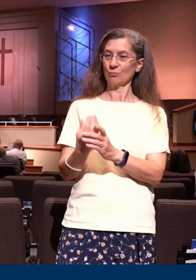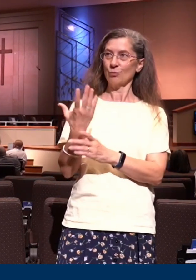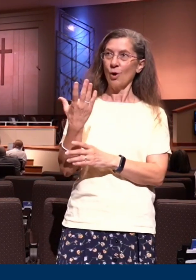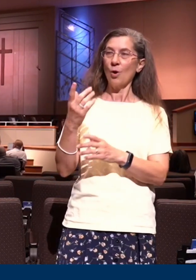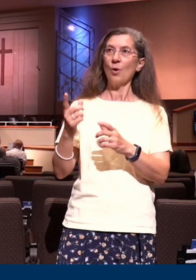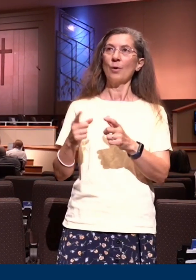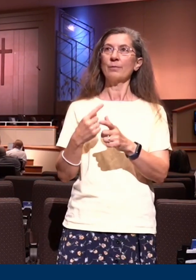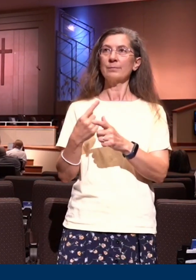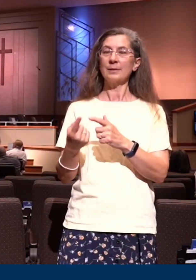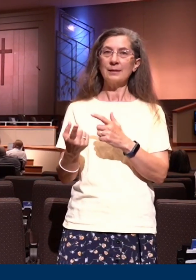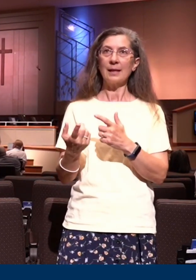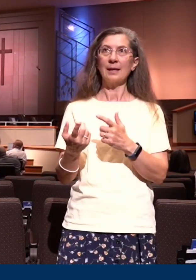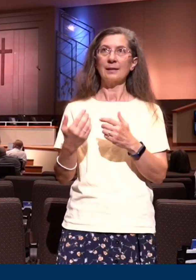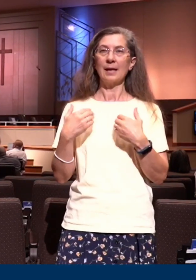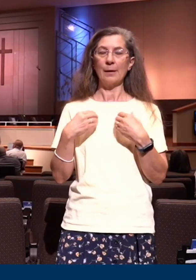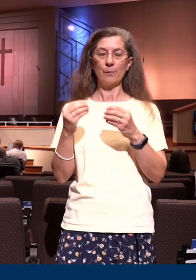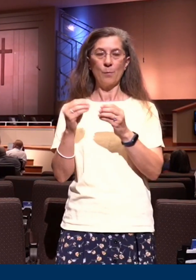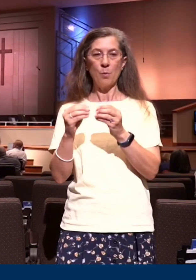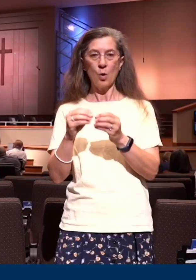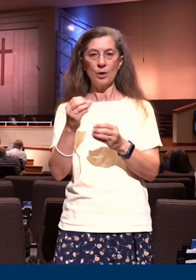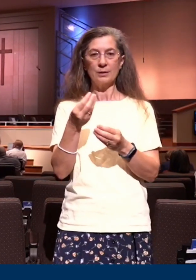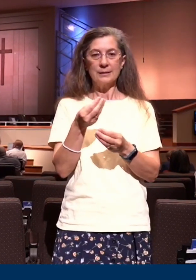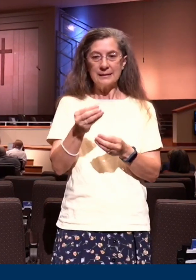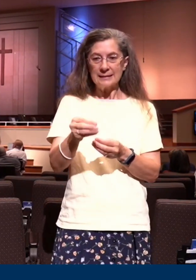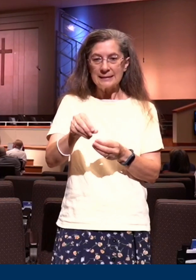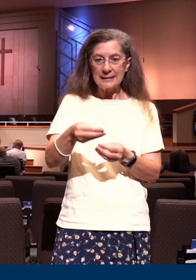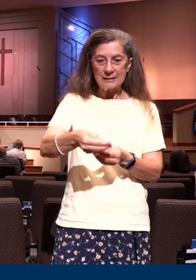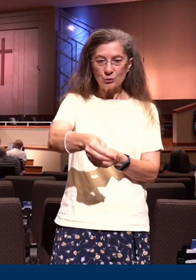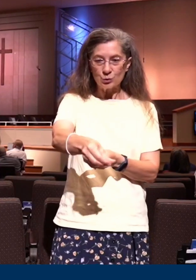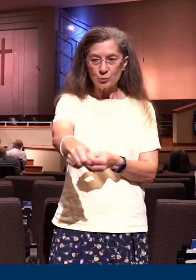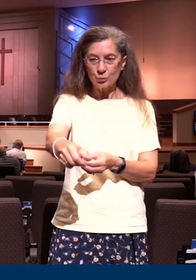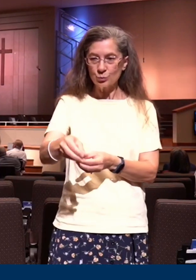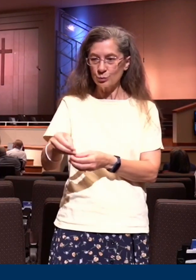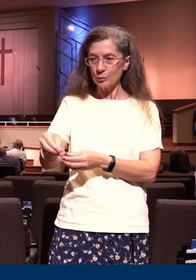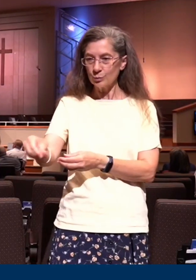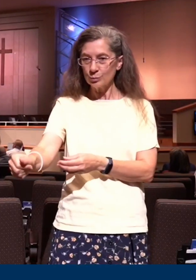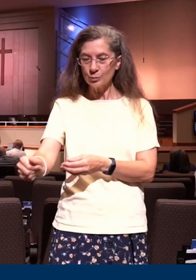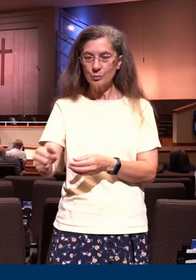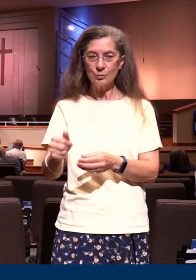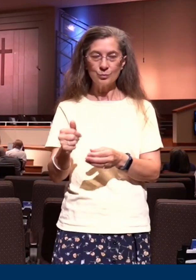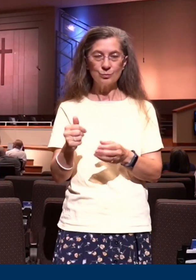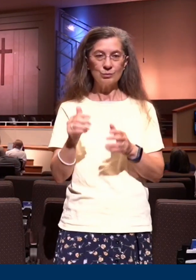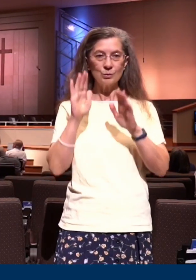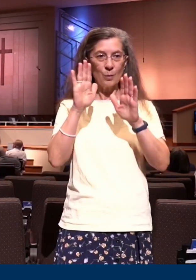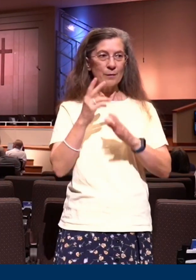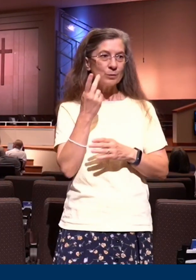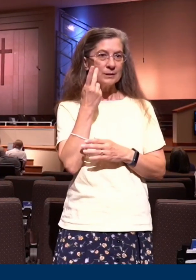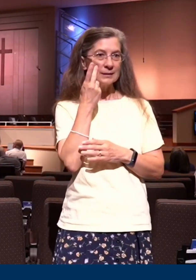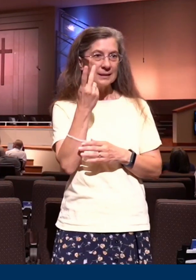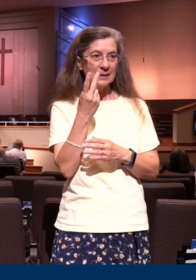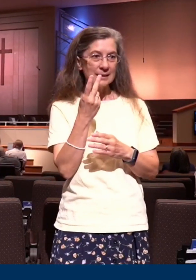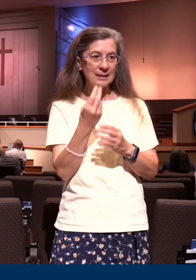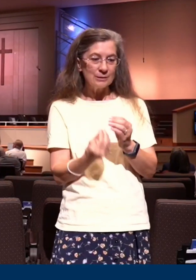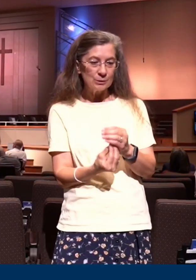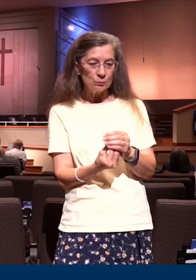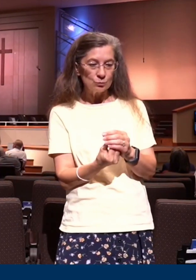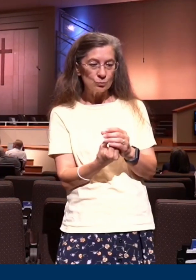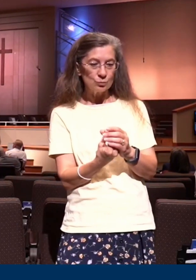of their own kernels of corn in them. And there's just something about watching life spring forth. And here we're going to learn